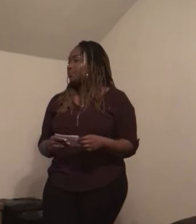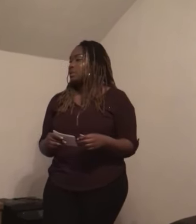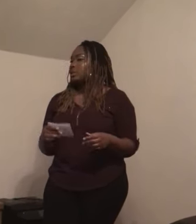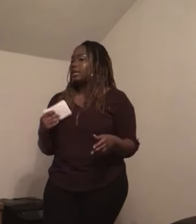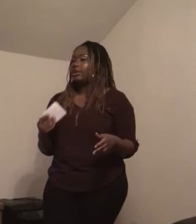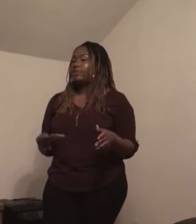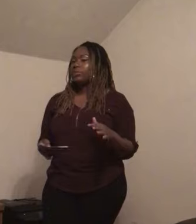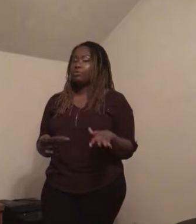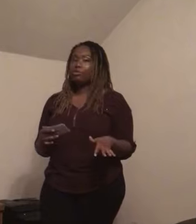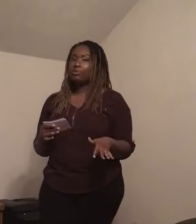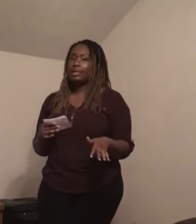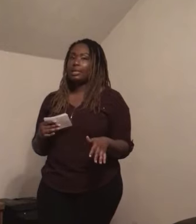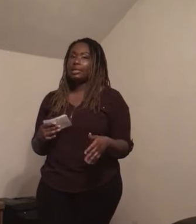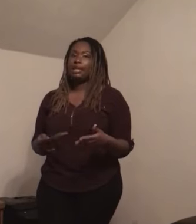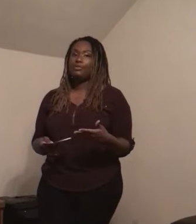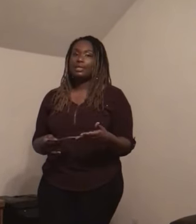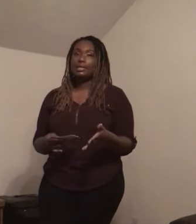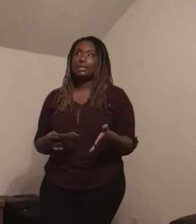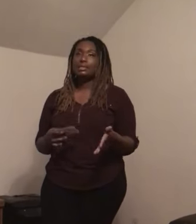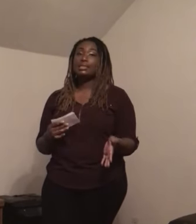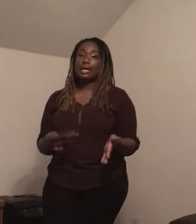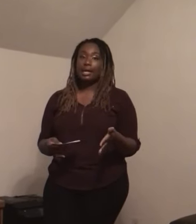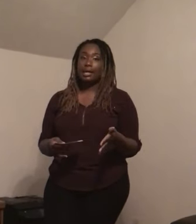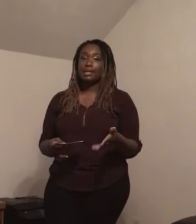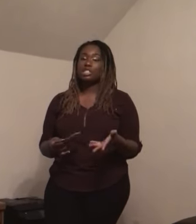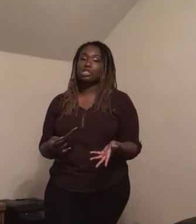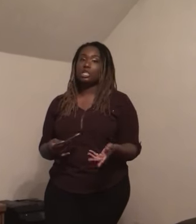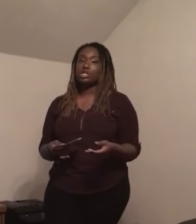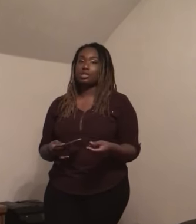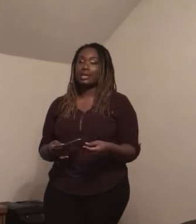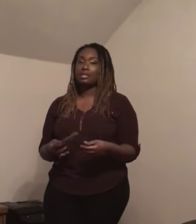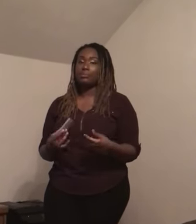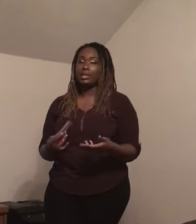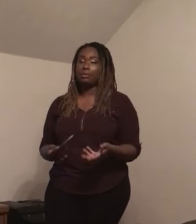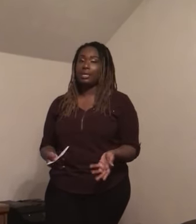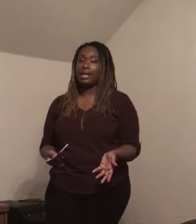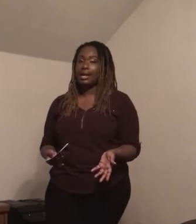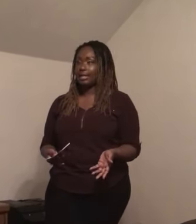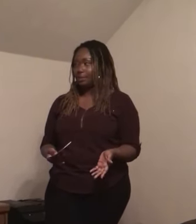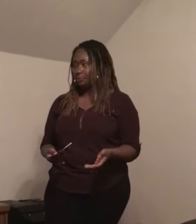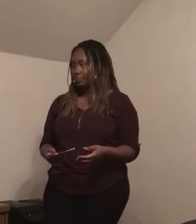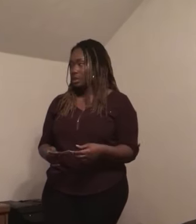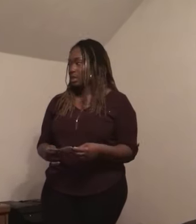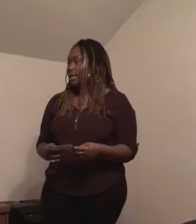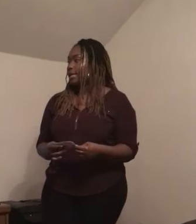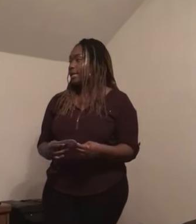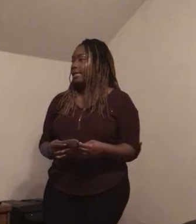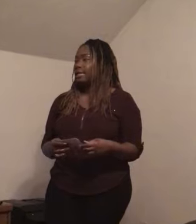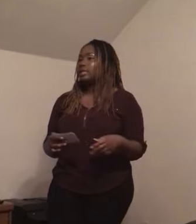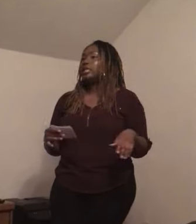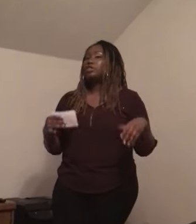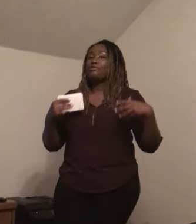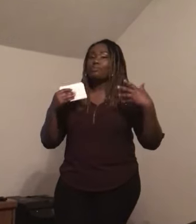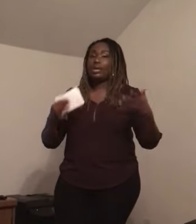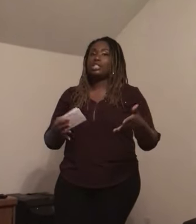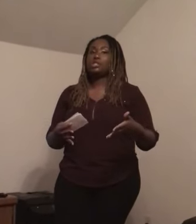Every movement and every sign and gesture has a meaning behind it. And the formation